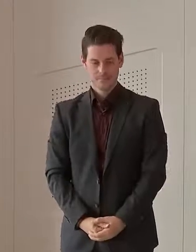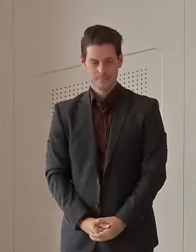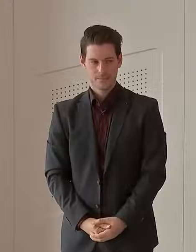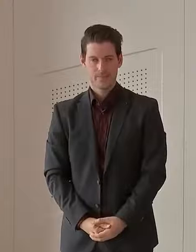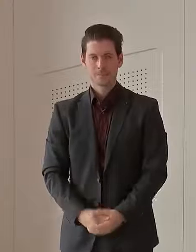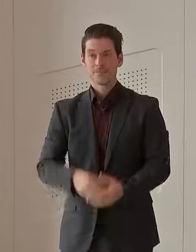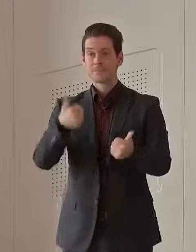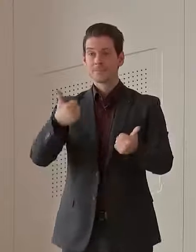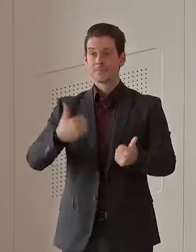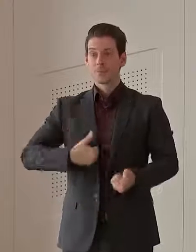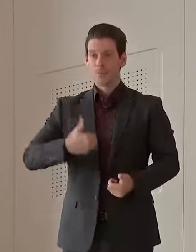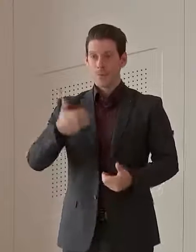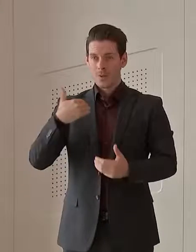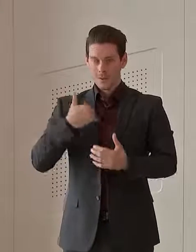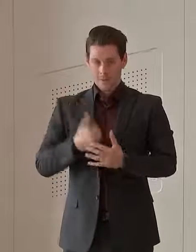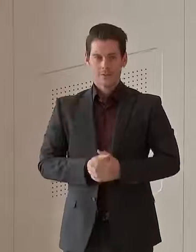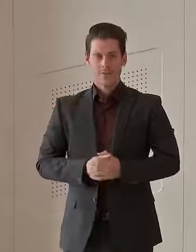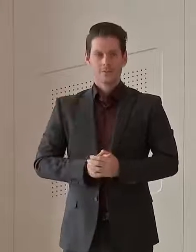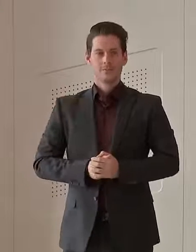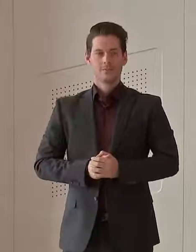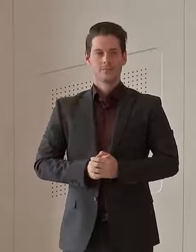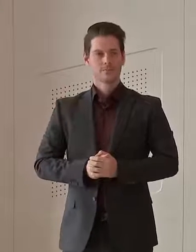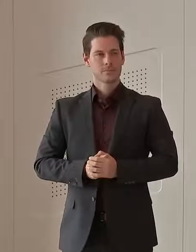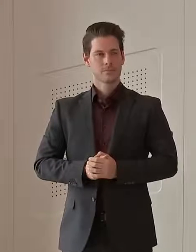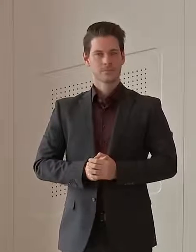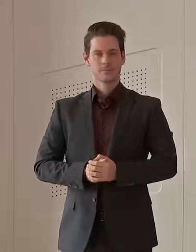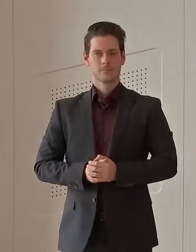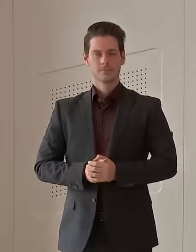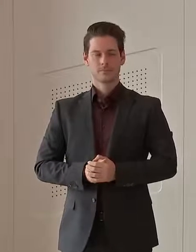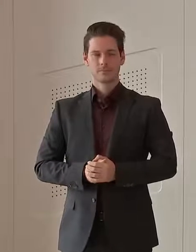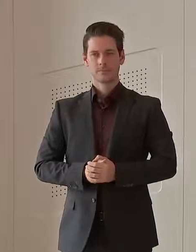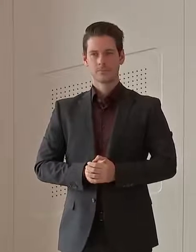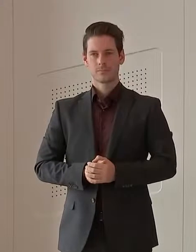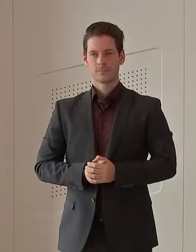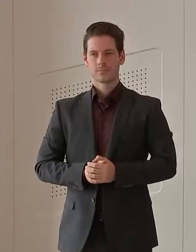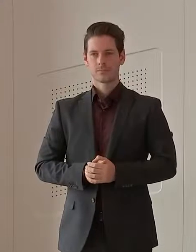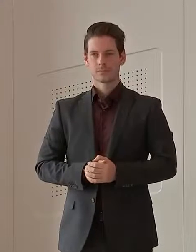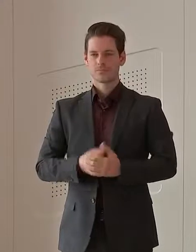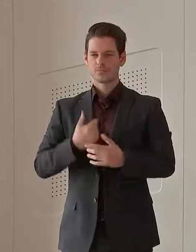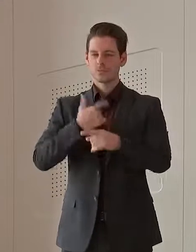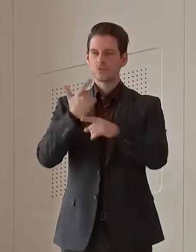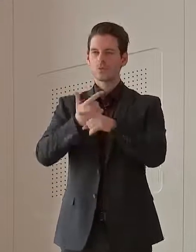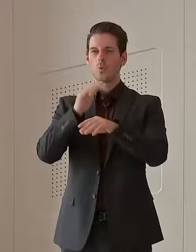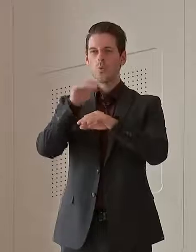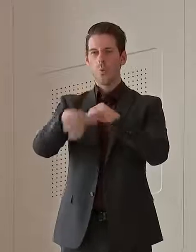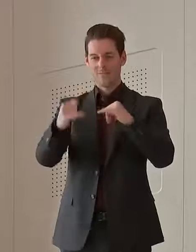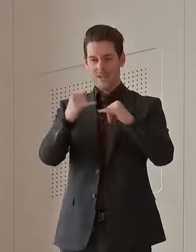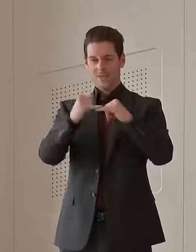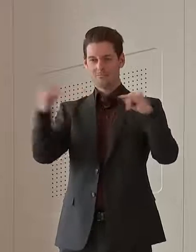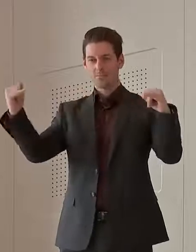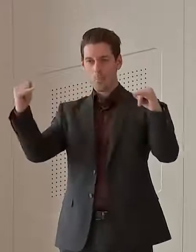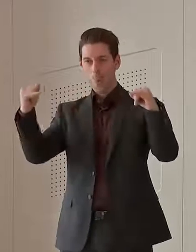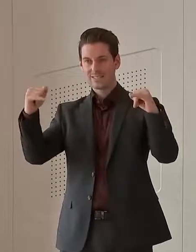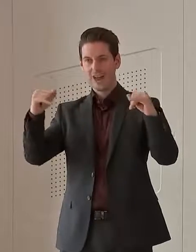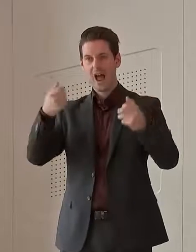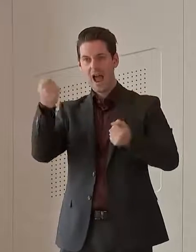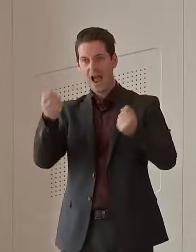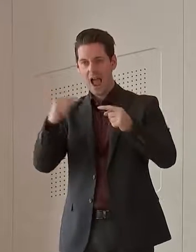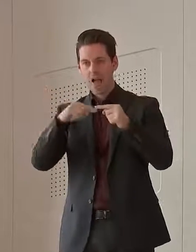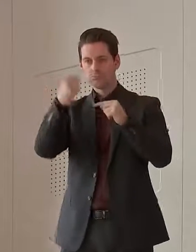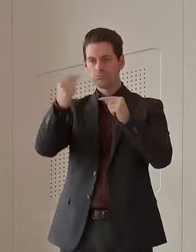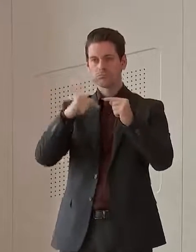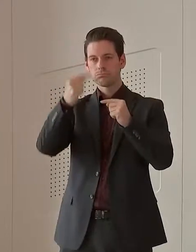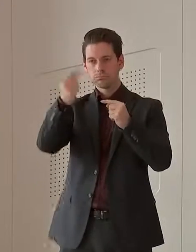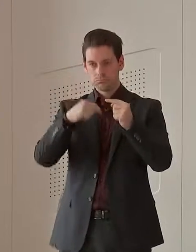Good morning, everyone. I'll just comment initially on some of the movements across the borders in terms of vehicles, and then some of the comments